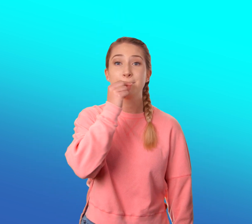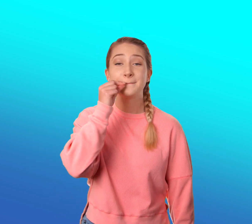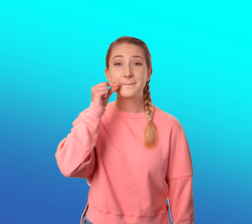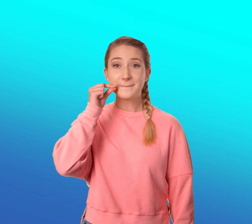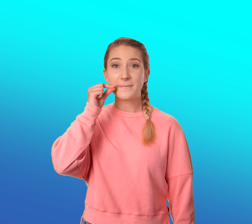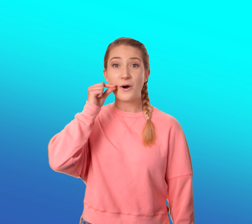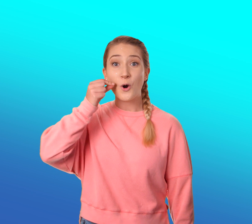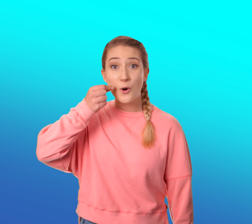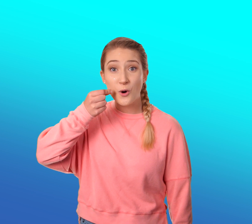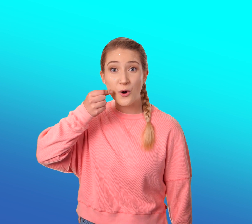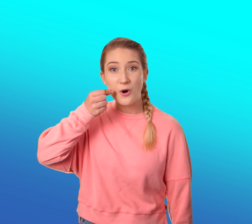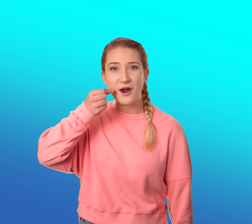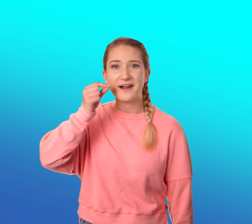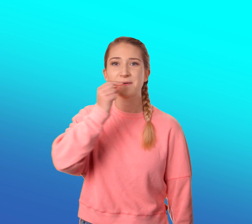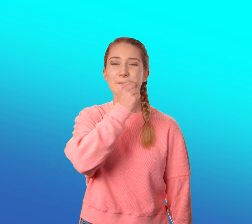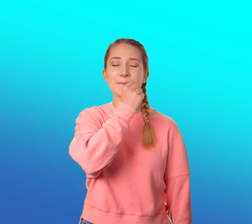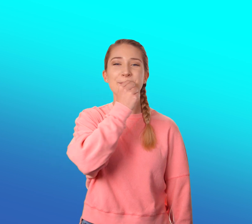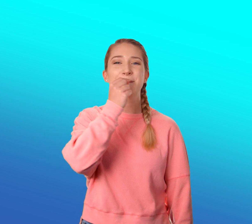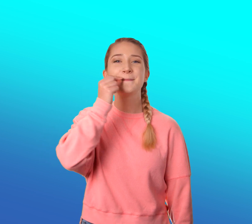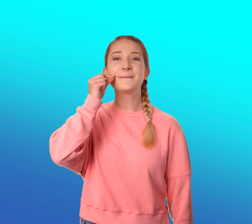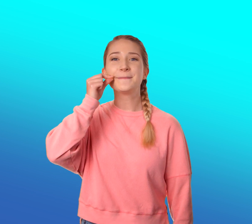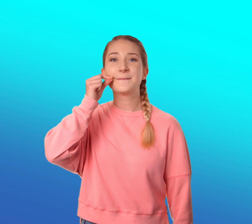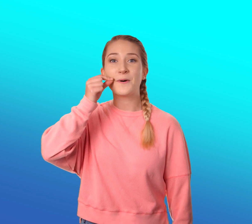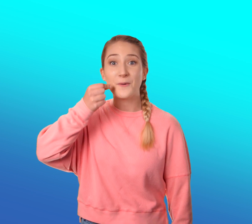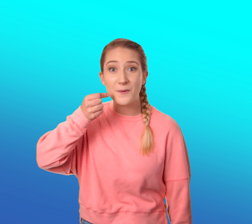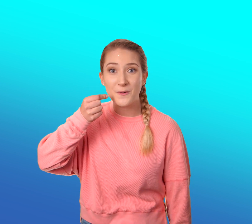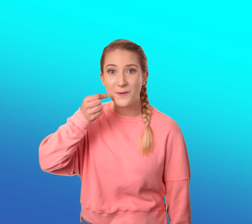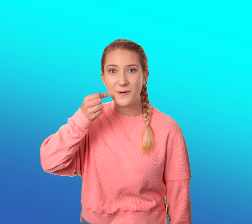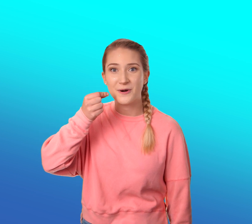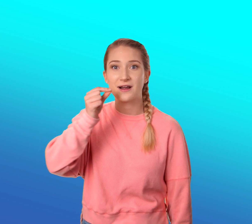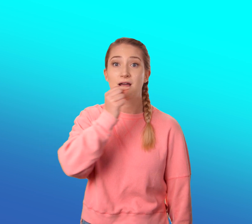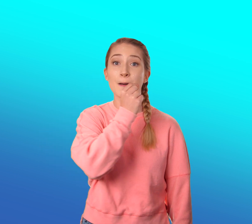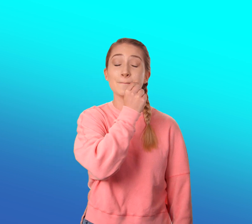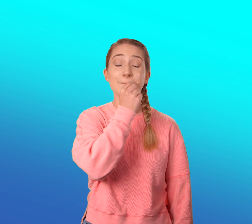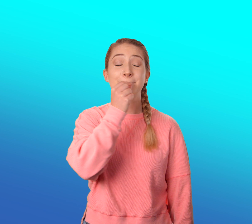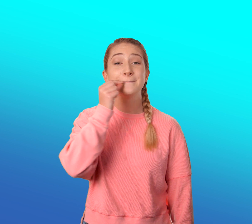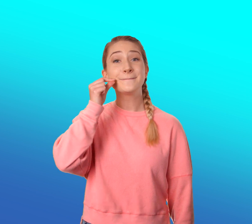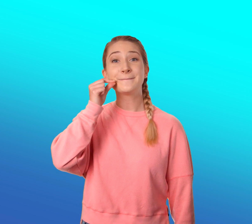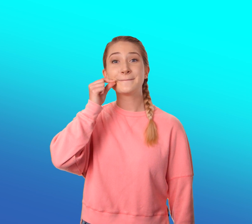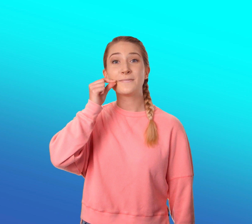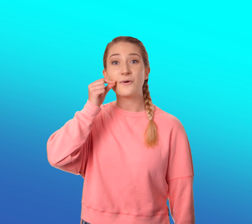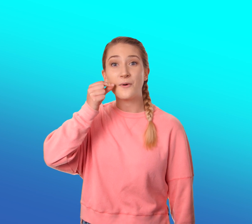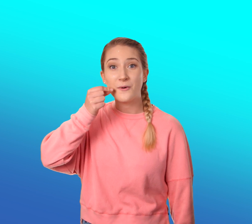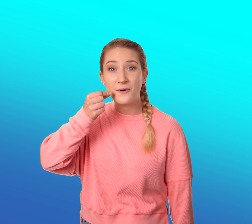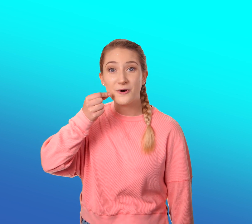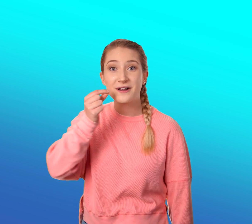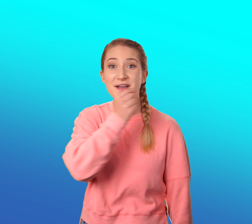-O-R. M-O-R. M-O-R-E.